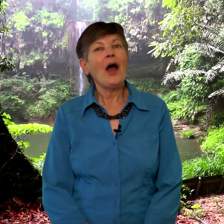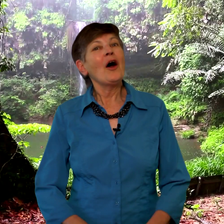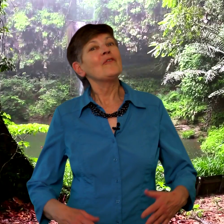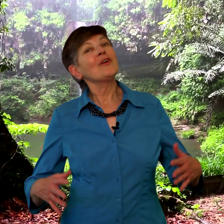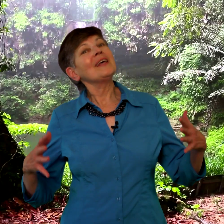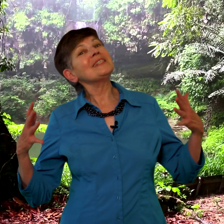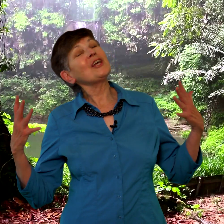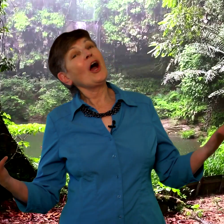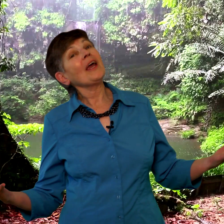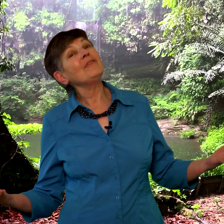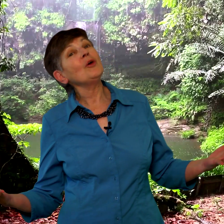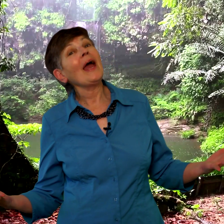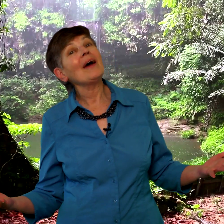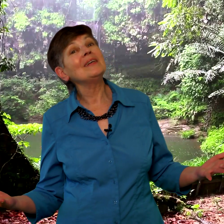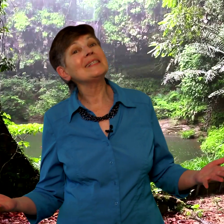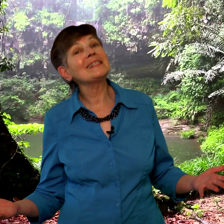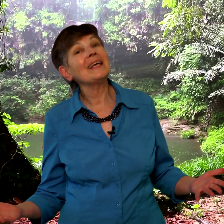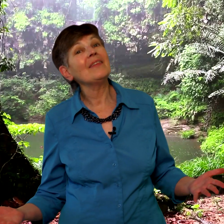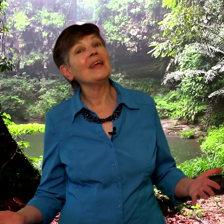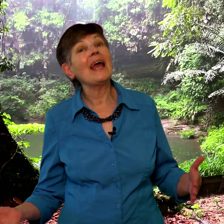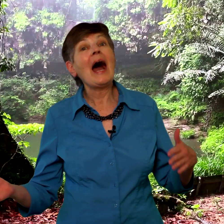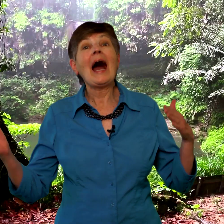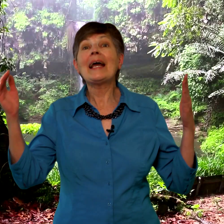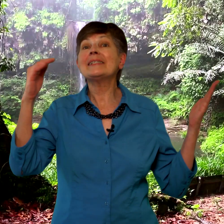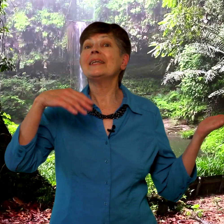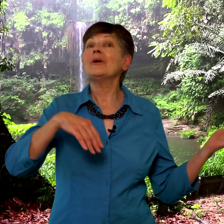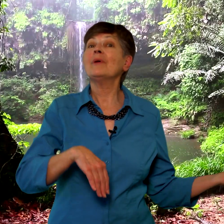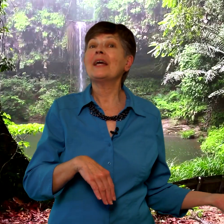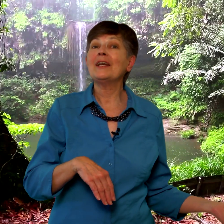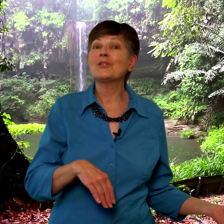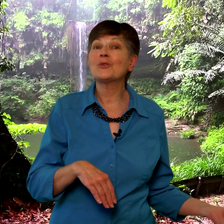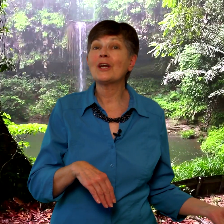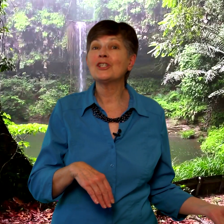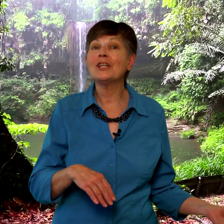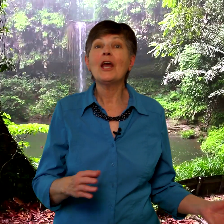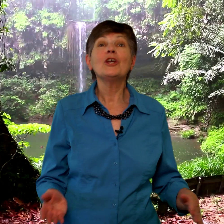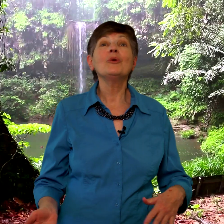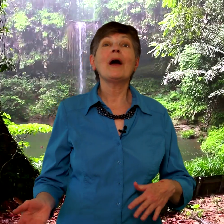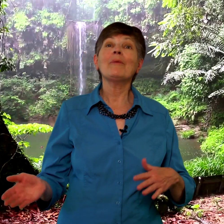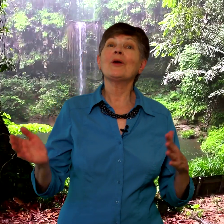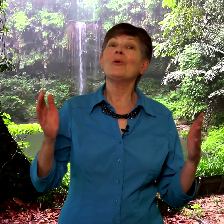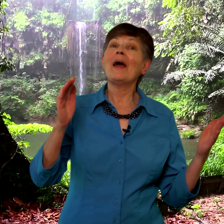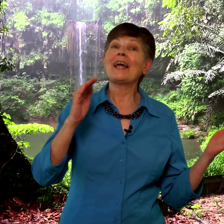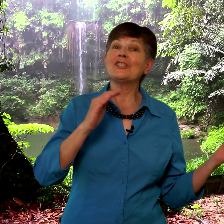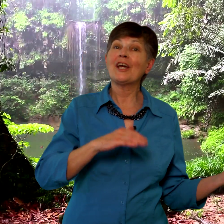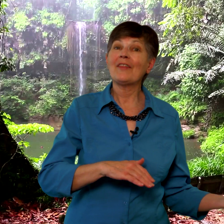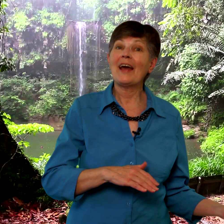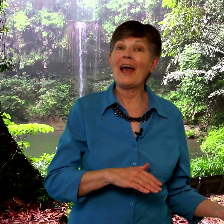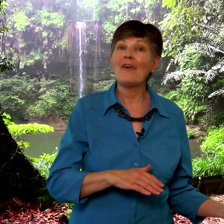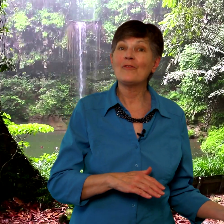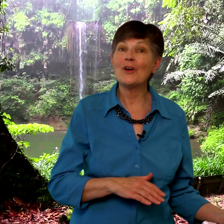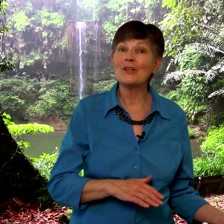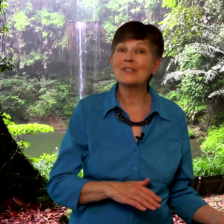For this song, if you haven't seen the I See a Monkey instruction, you might want to go back and check that out first.